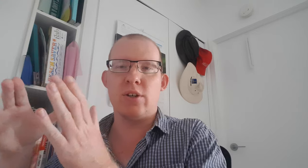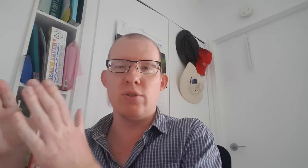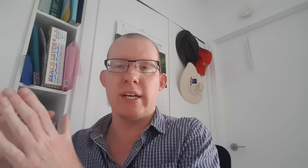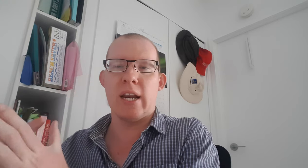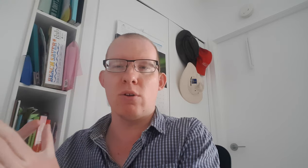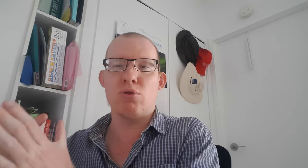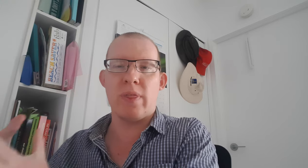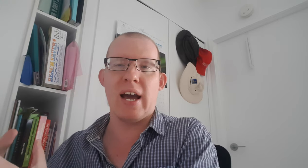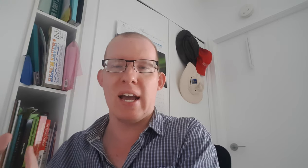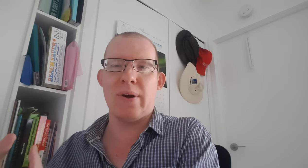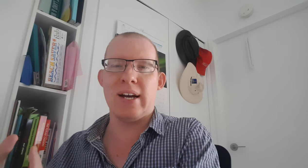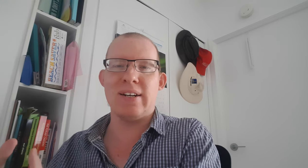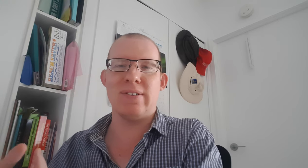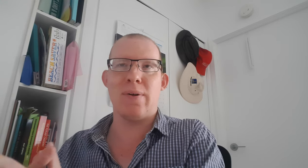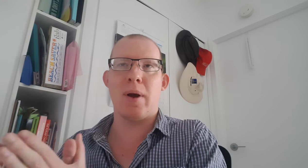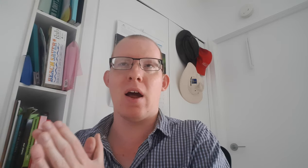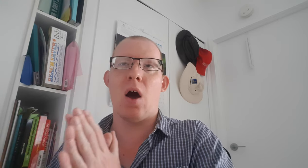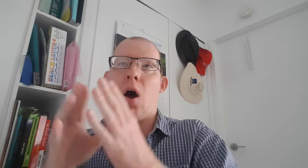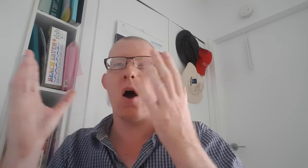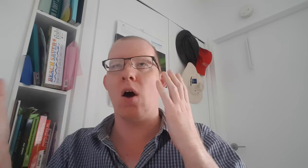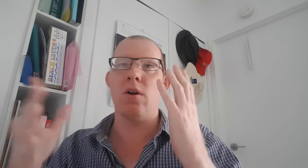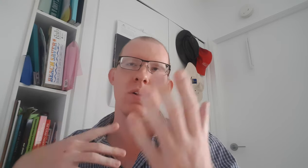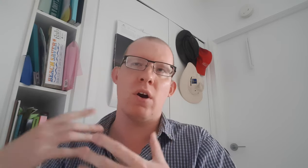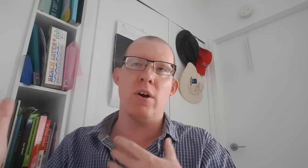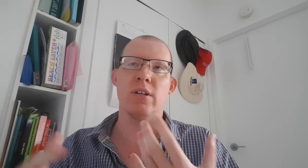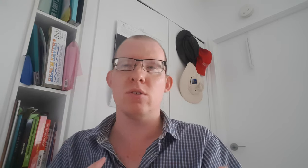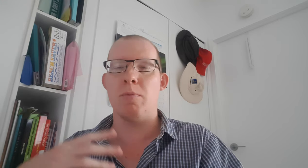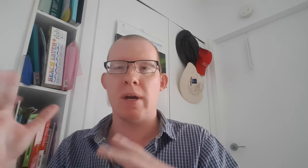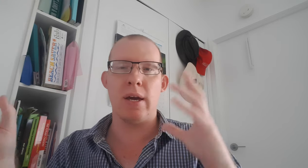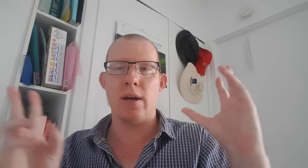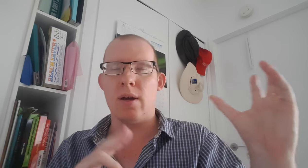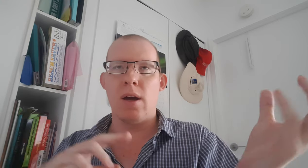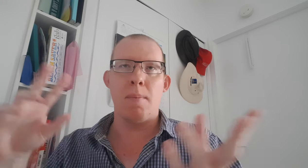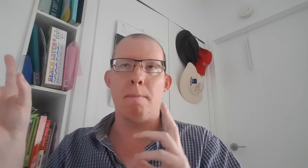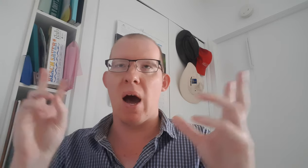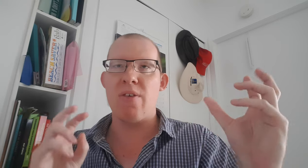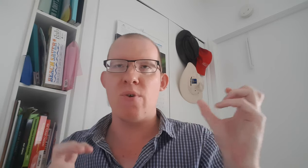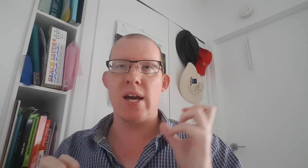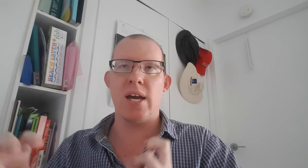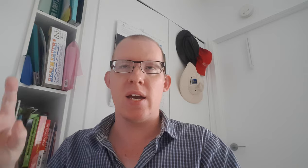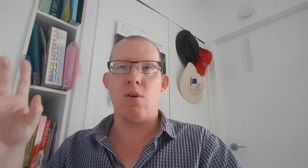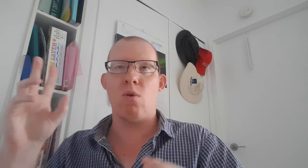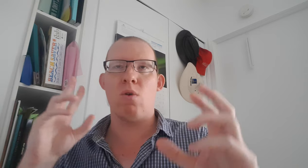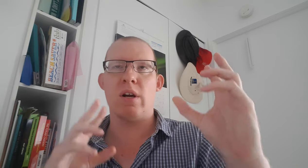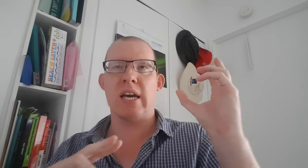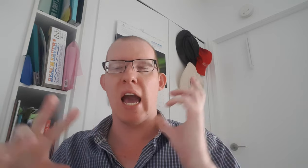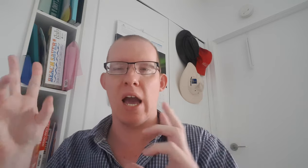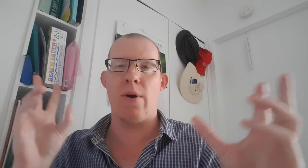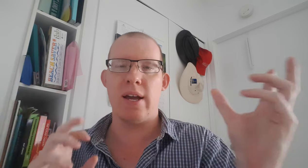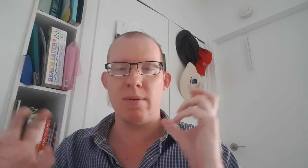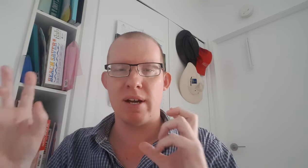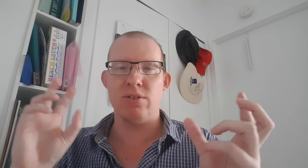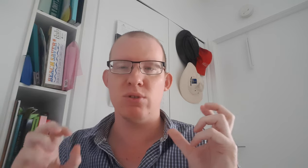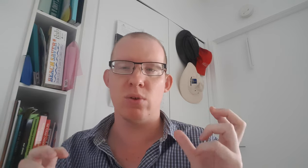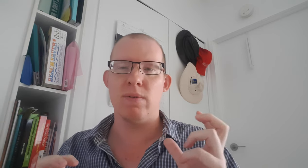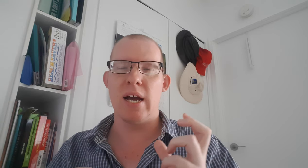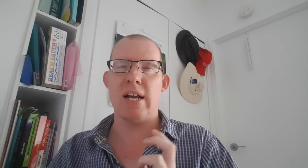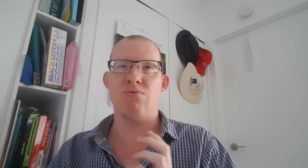couldn't get onto that area about oh I don't know it could be mothering or caring about you. So it's